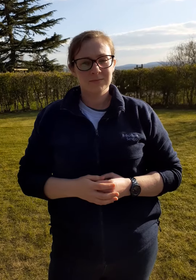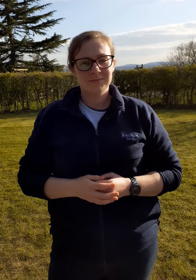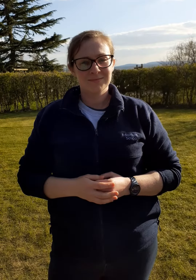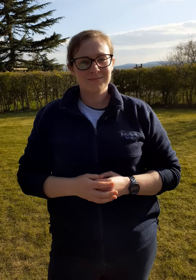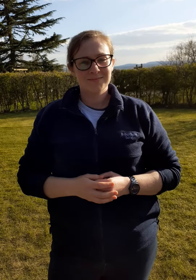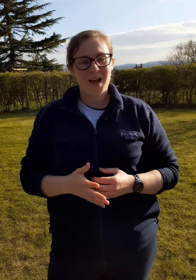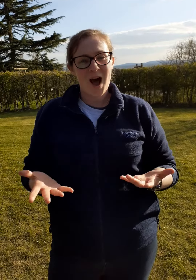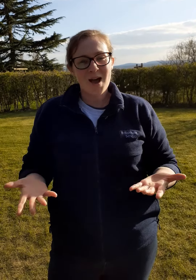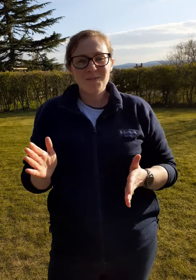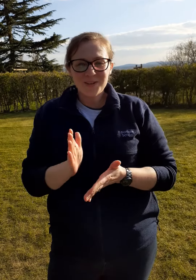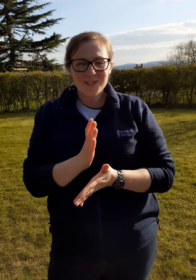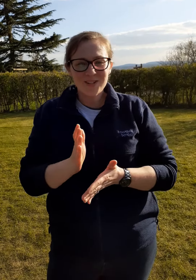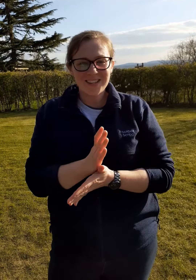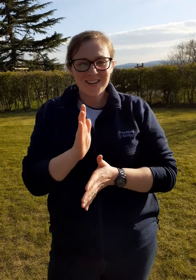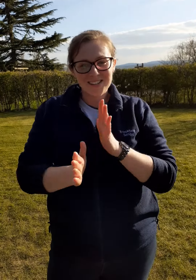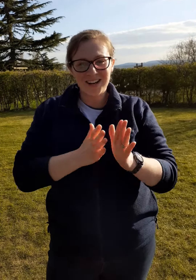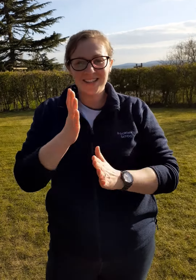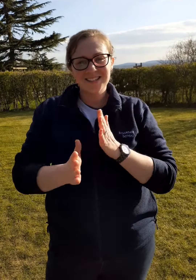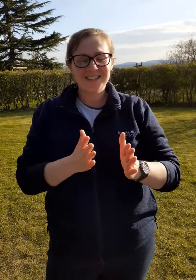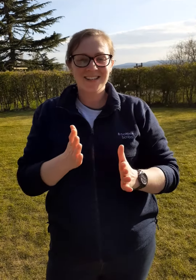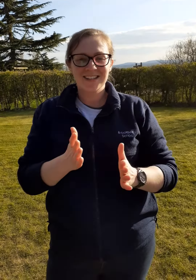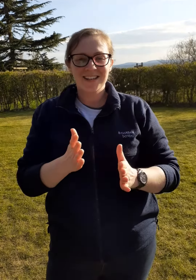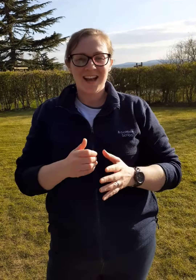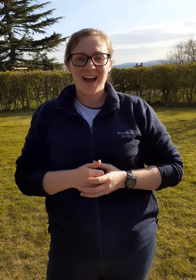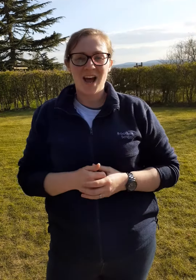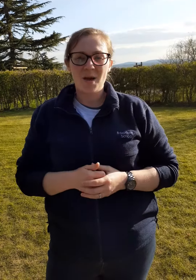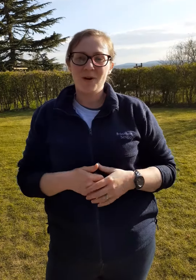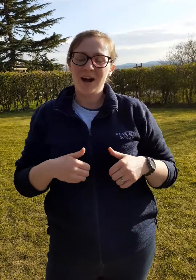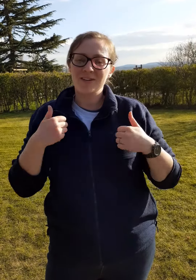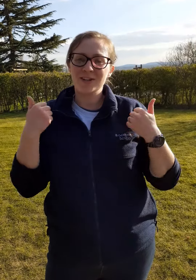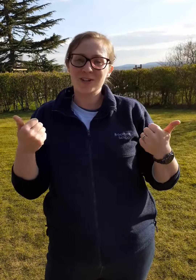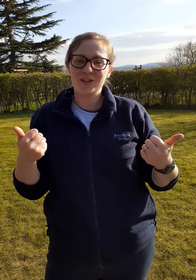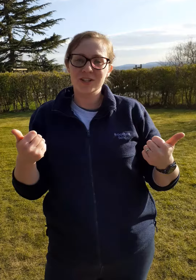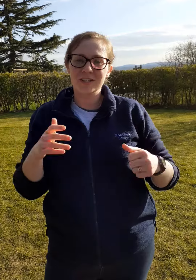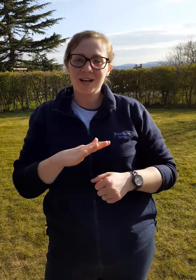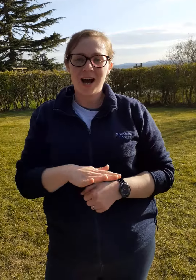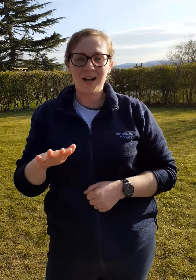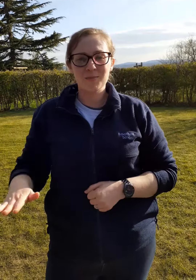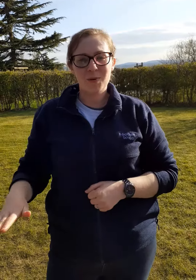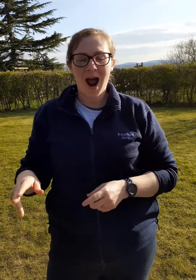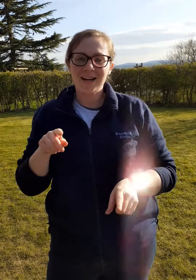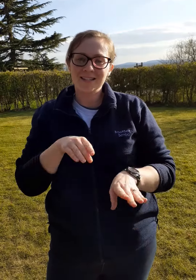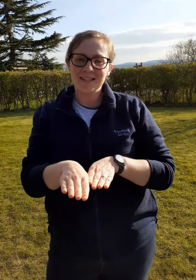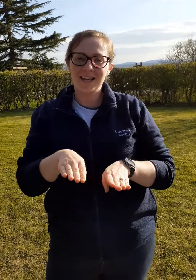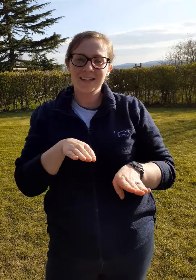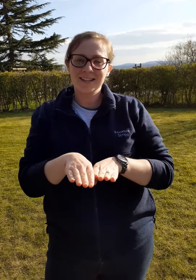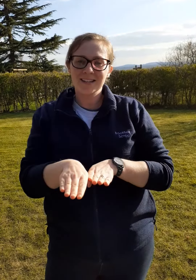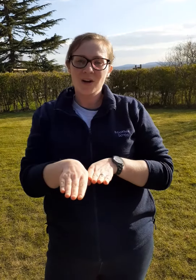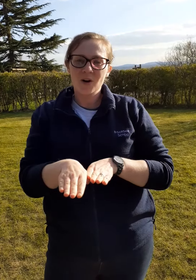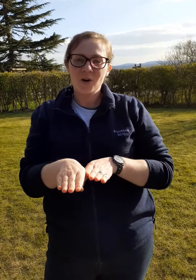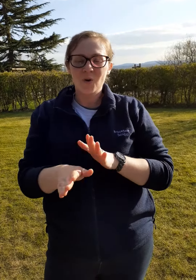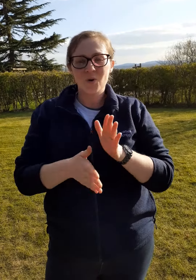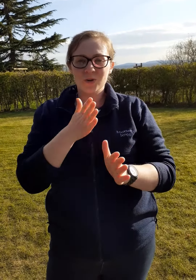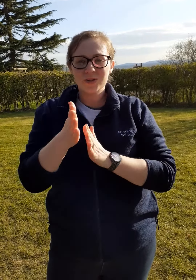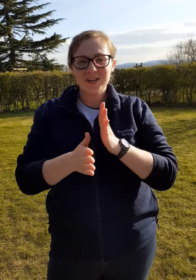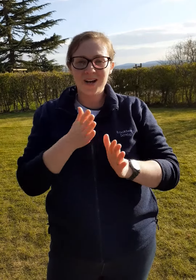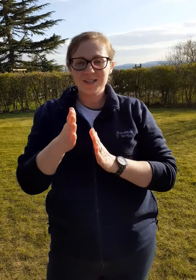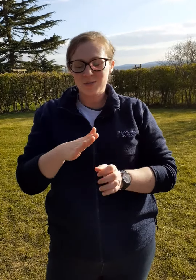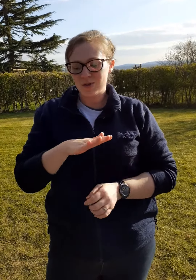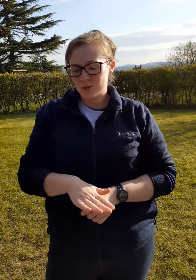I hope you enjoyed those signs and I hope you're having a good time practicing all your signs with your